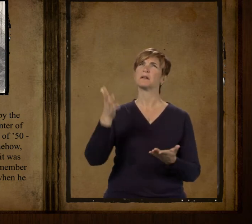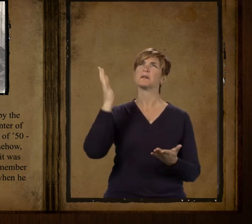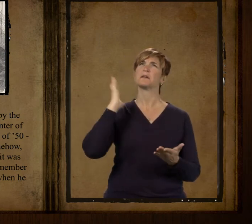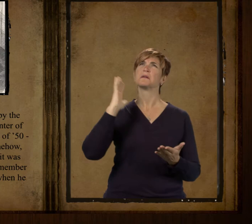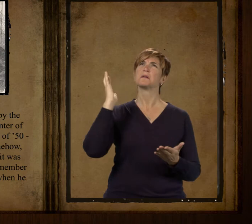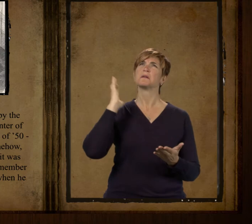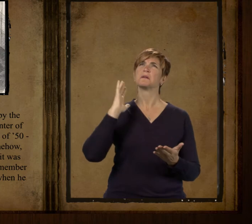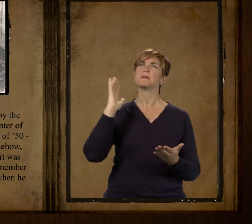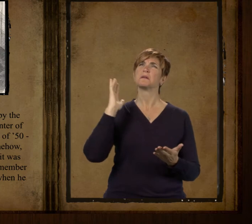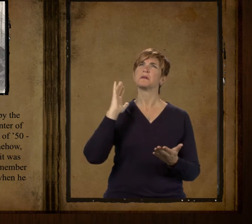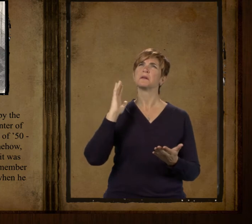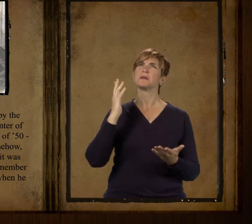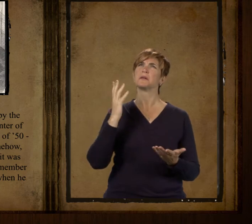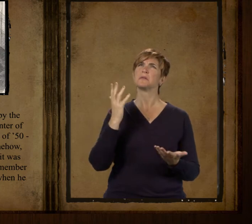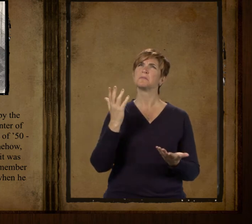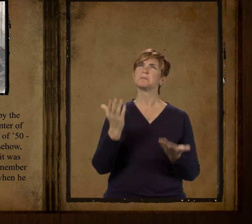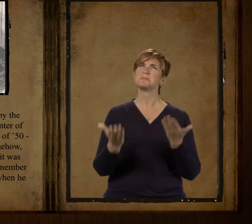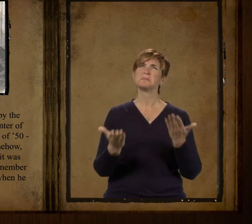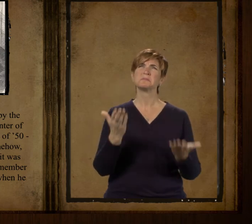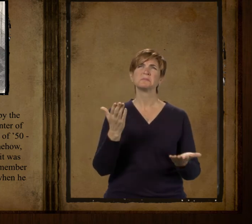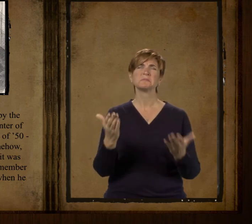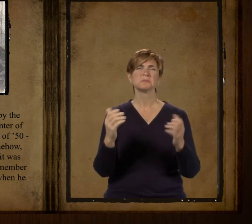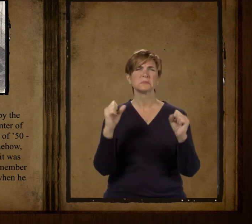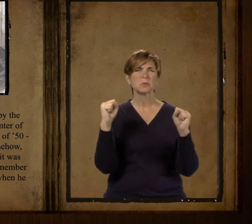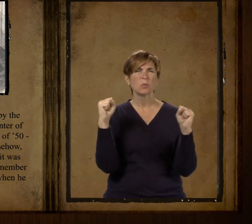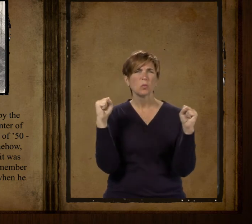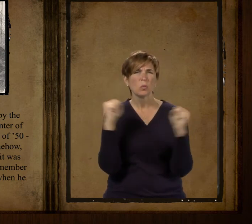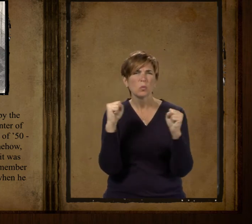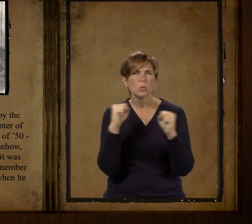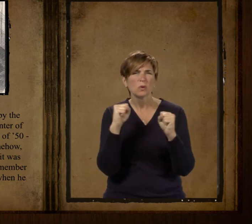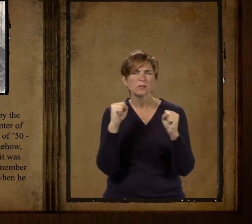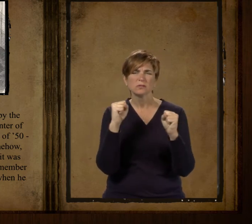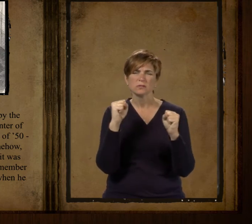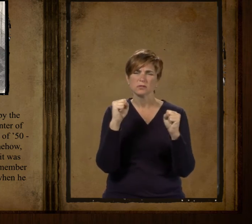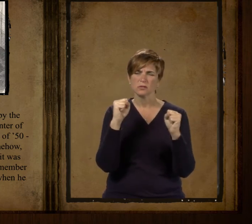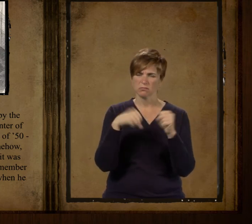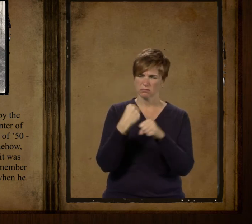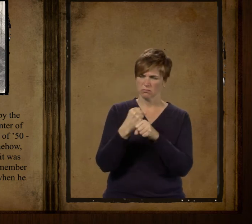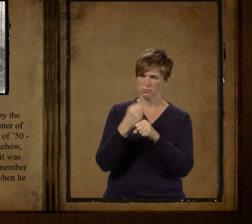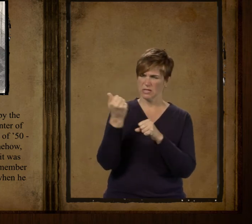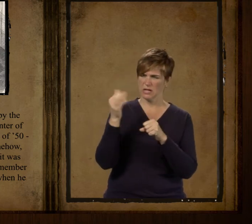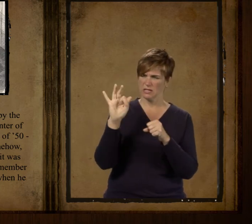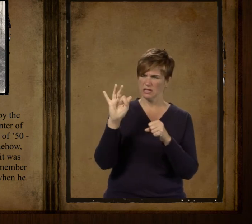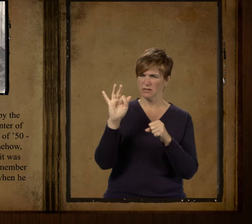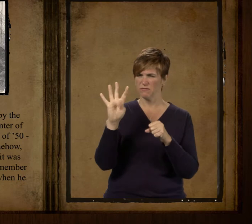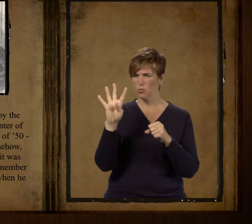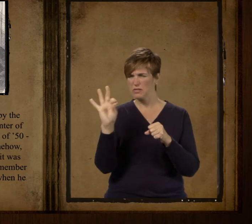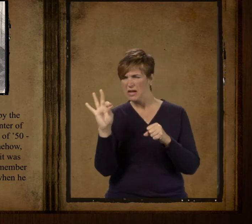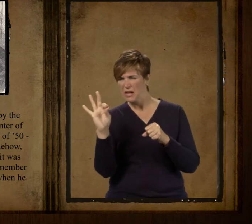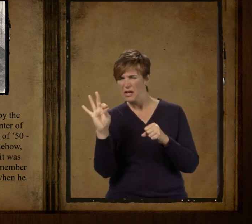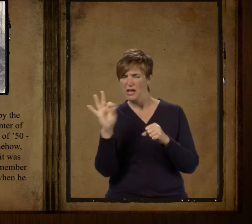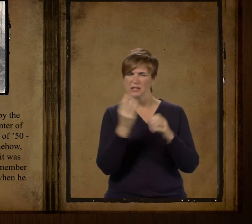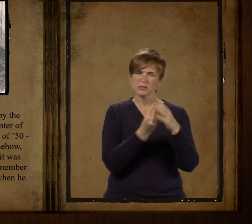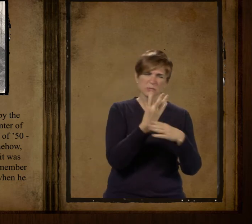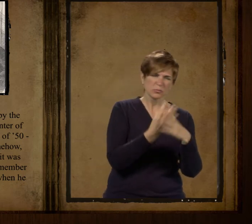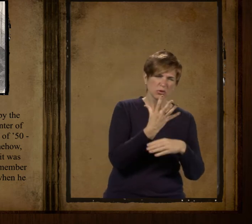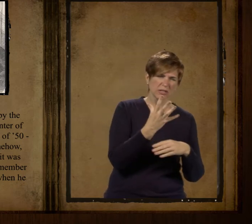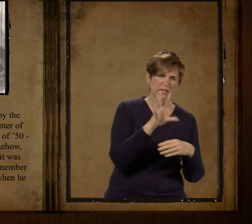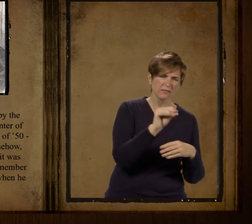was the spring of fifty i don't recollect exactly somehow though what makes me